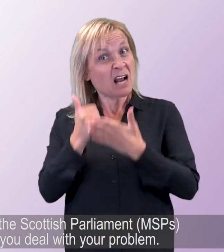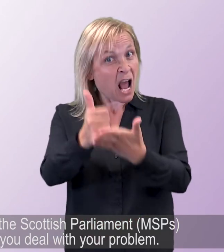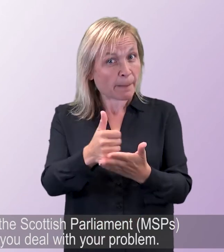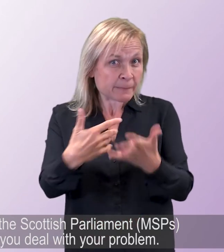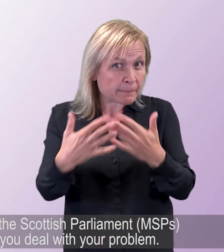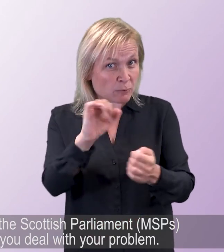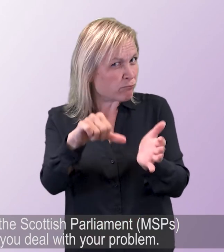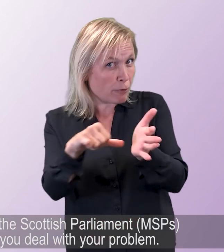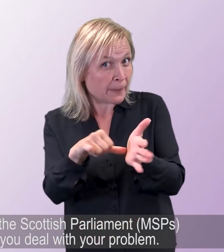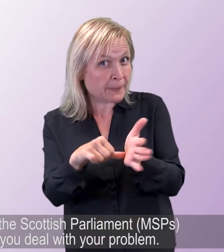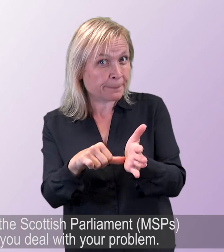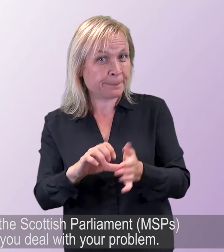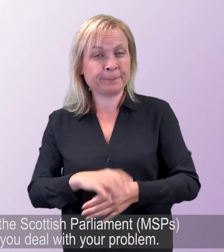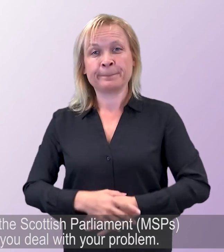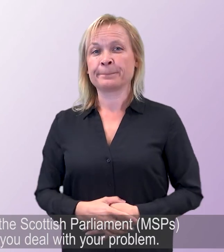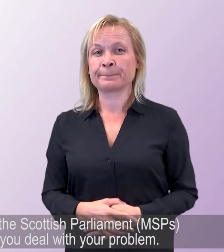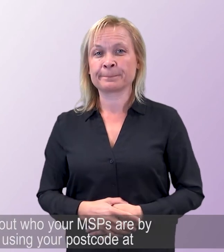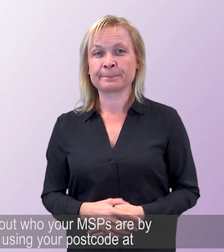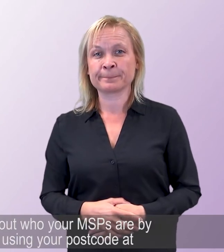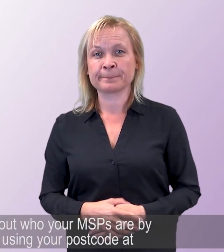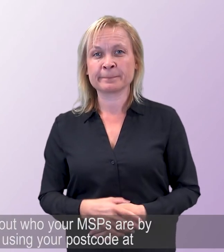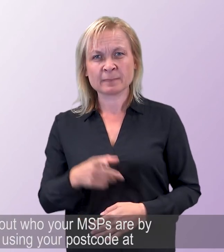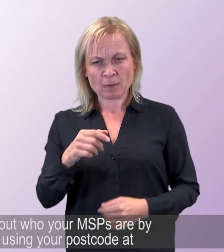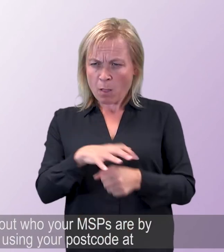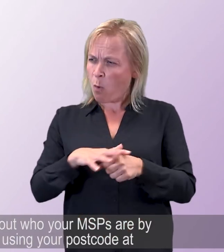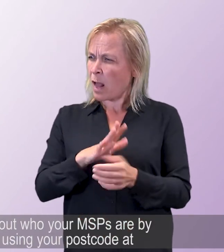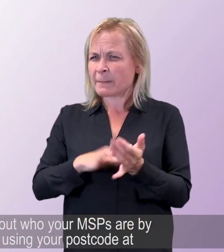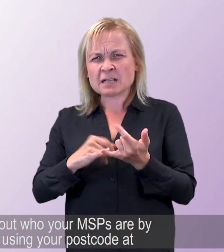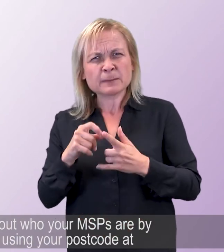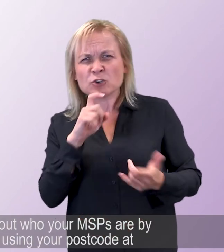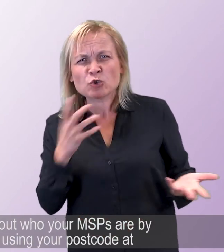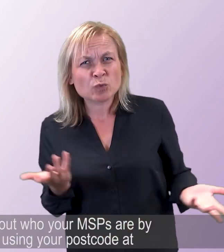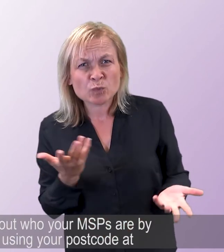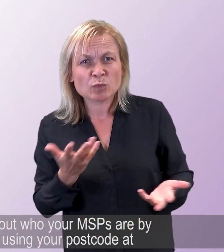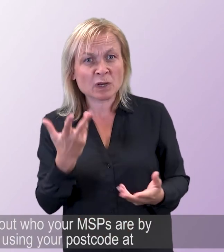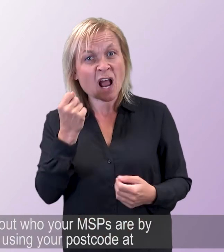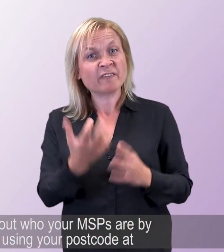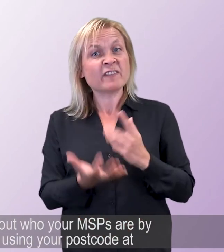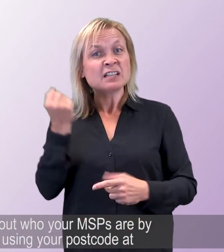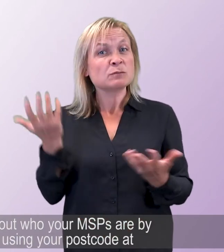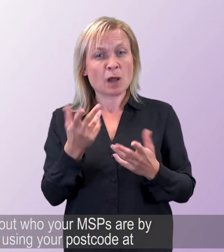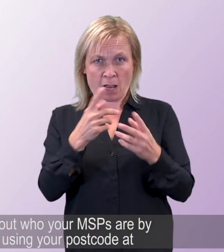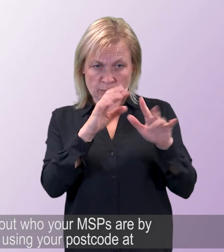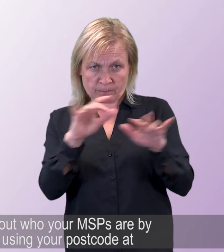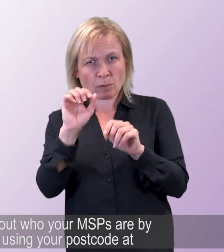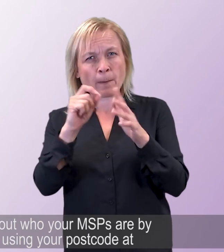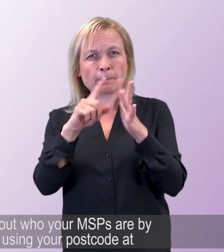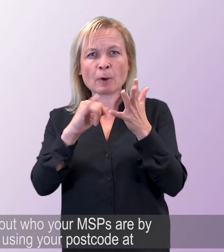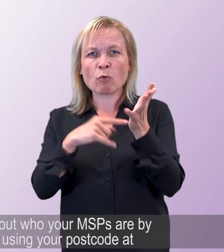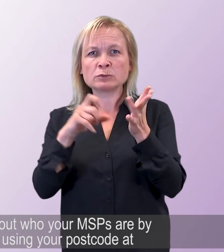You can find out who your MSPs are by searching using your postcode at www.parliament.scot